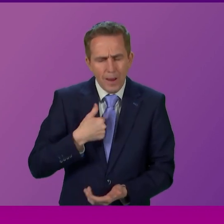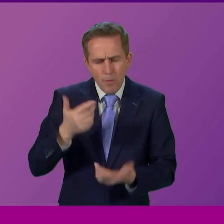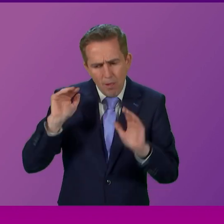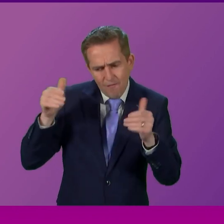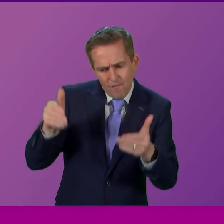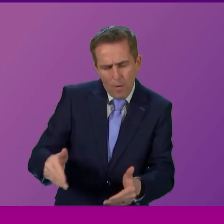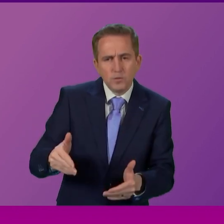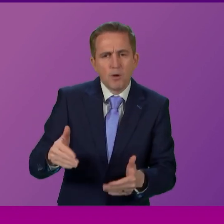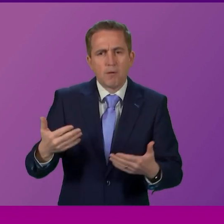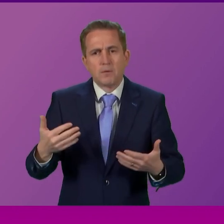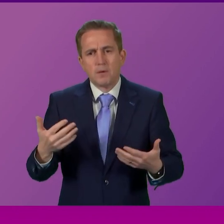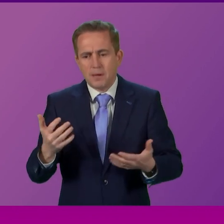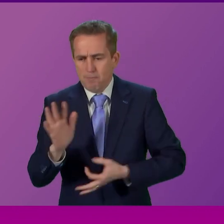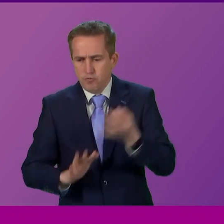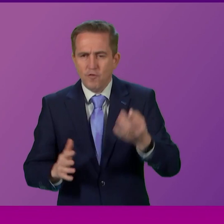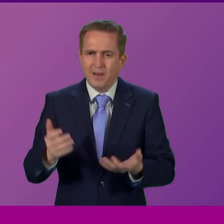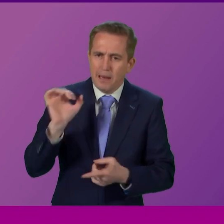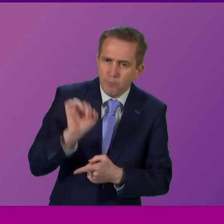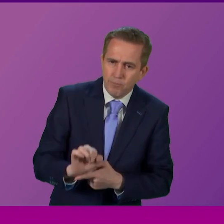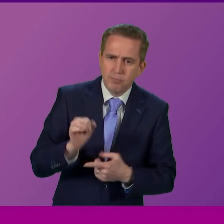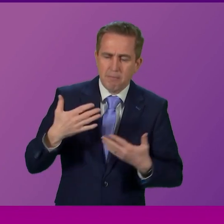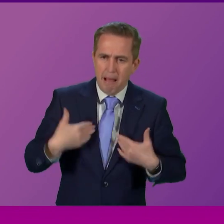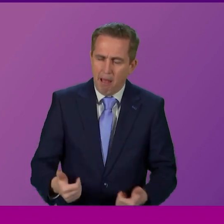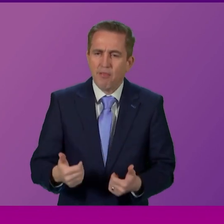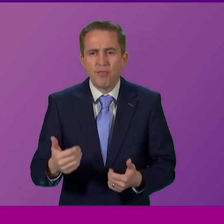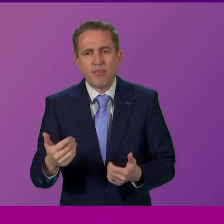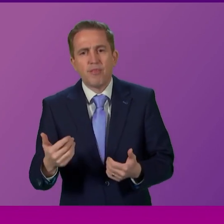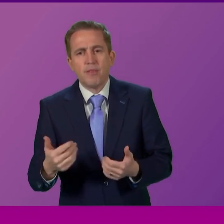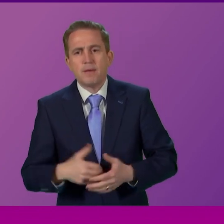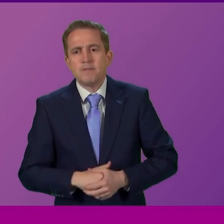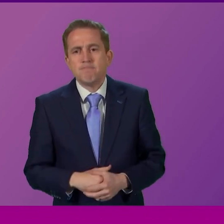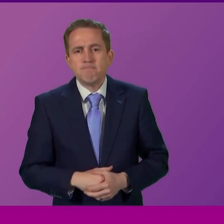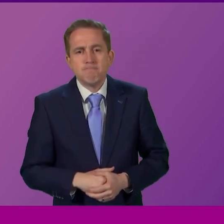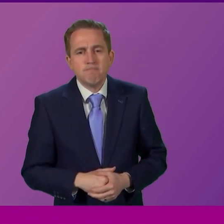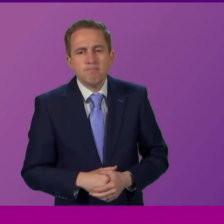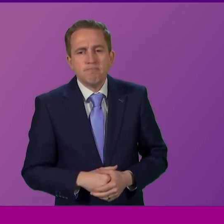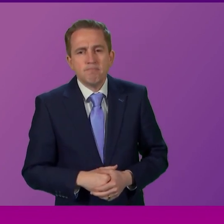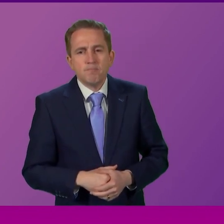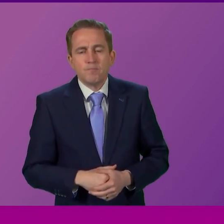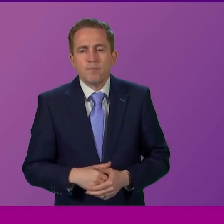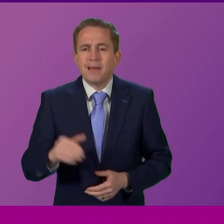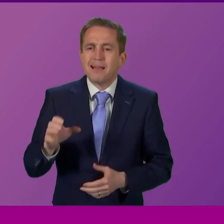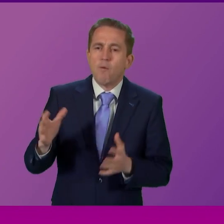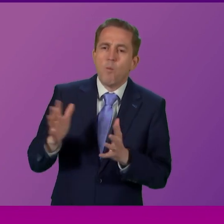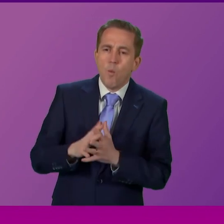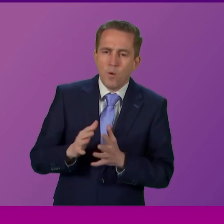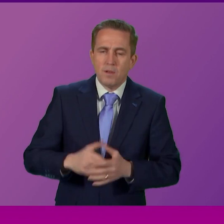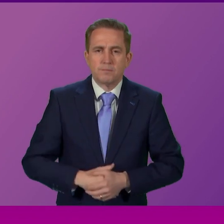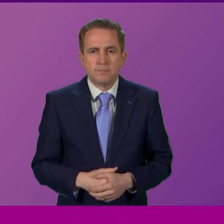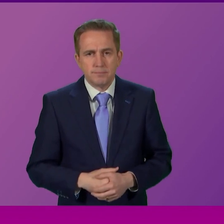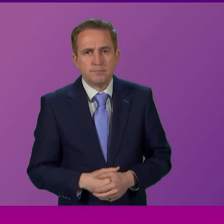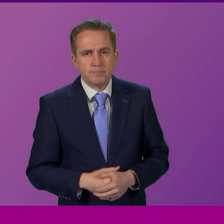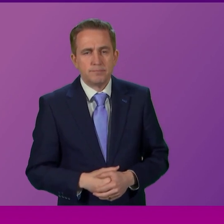focus on the preventative while also dealing with the unprecedented pressures we're currently facing i call carol mockin to be followed by rachel hamilton